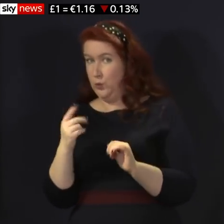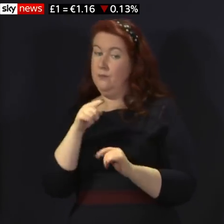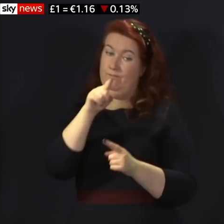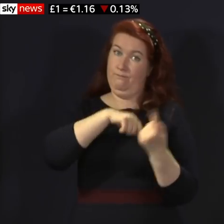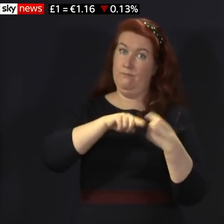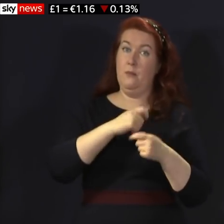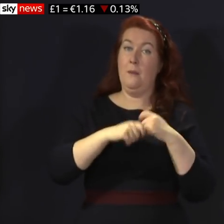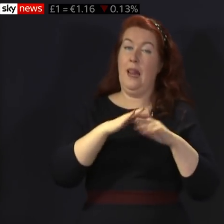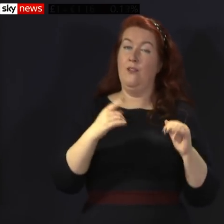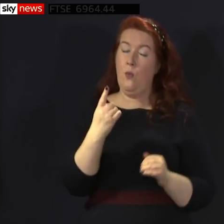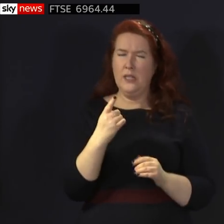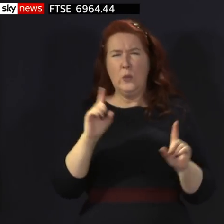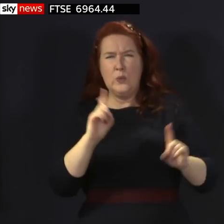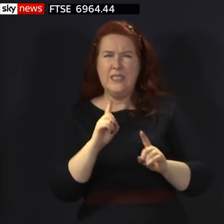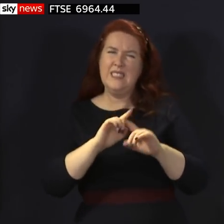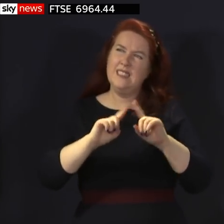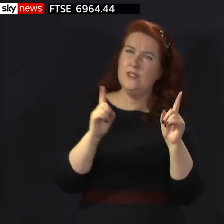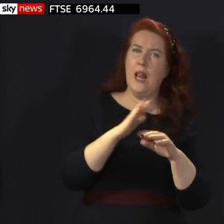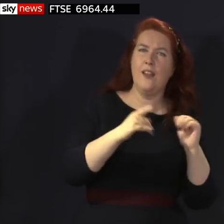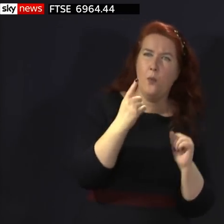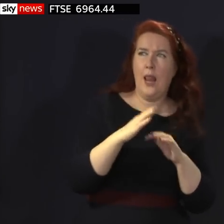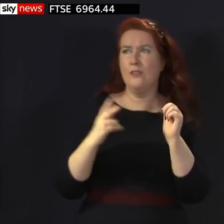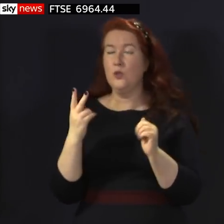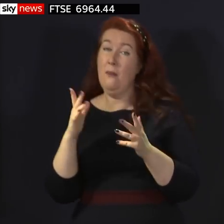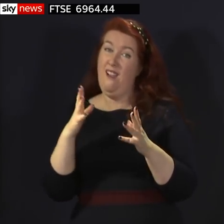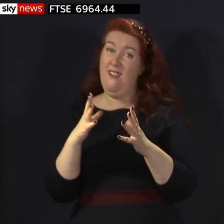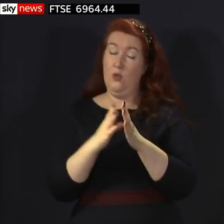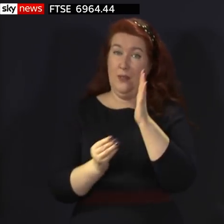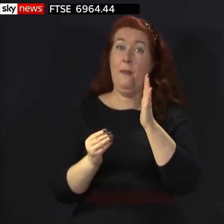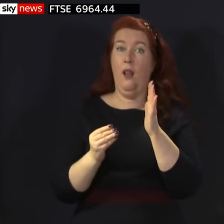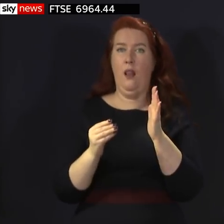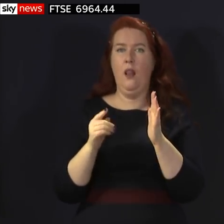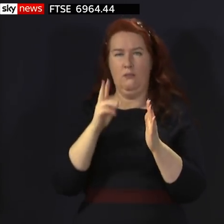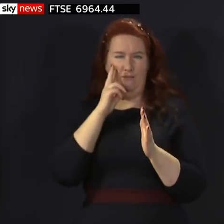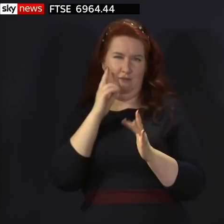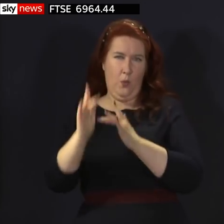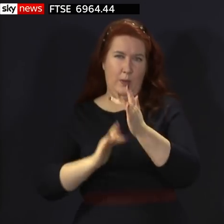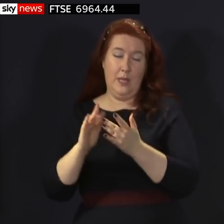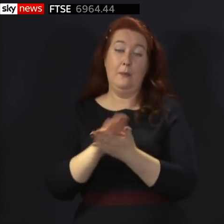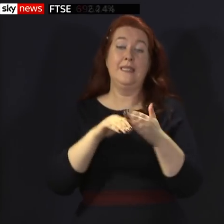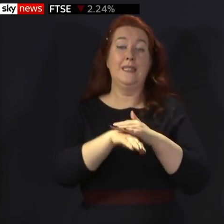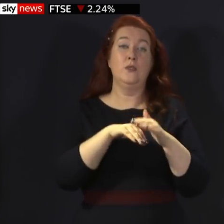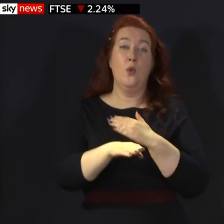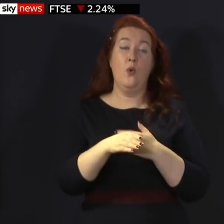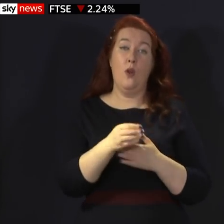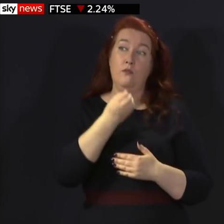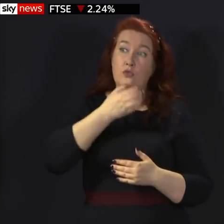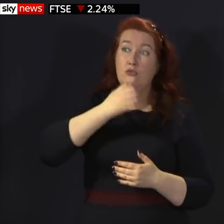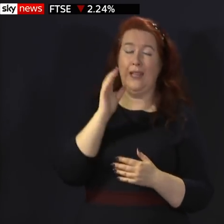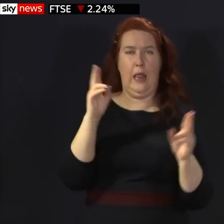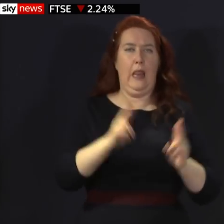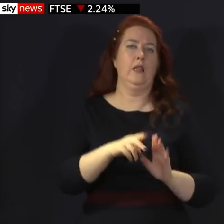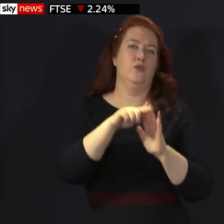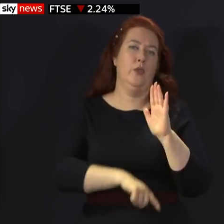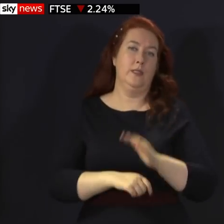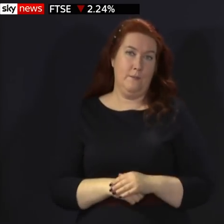are available on the Scottish Government website. But for example, it means fewer restrictions on indoor hospitality. Now, everywhere